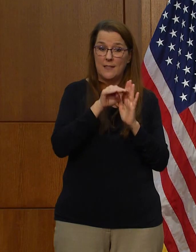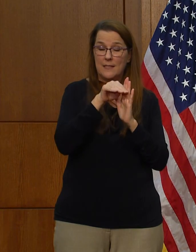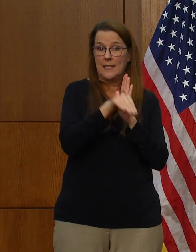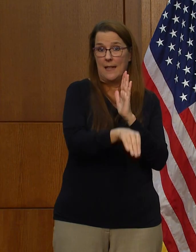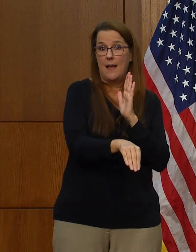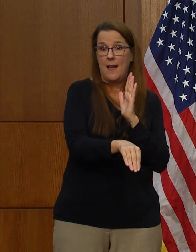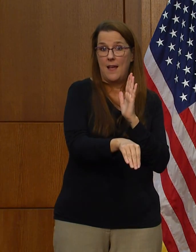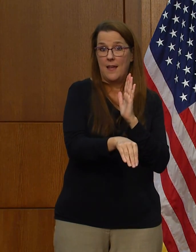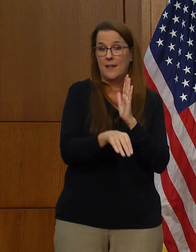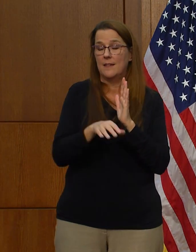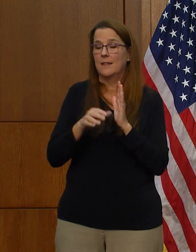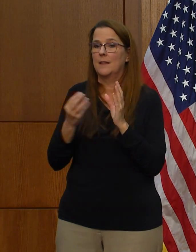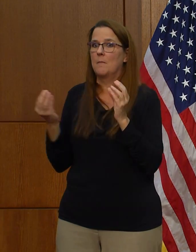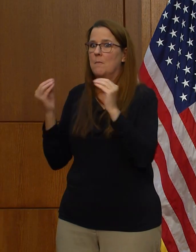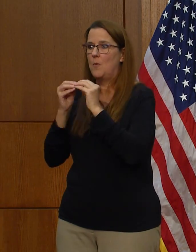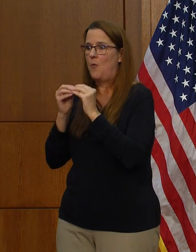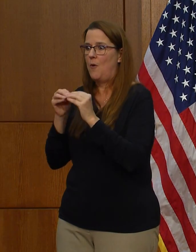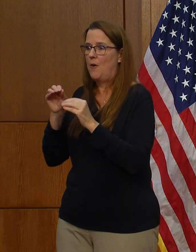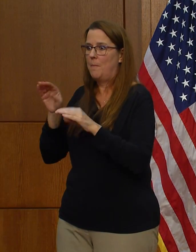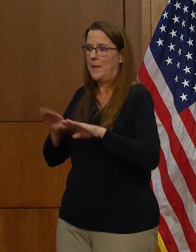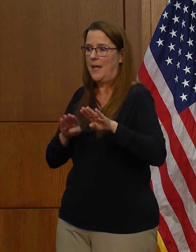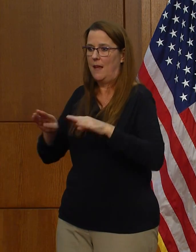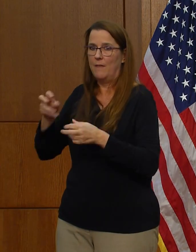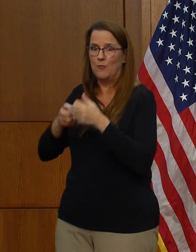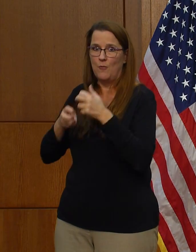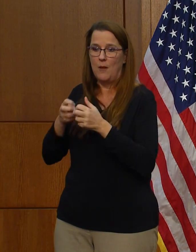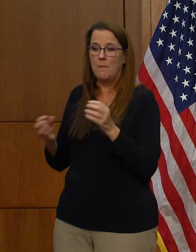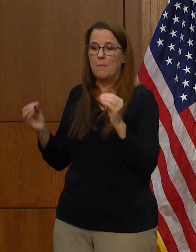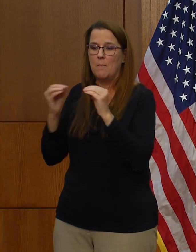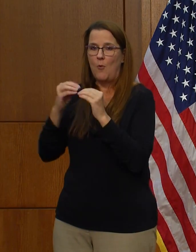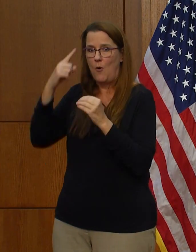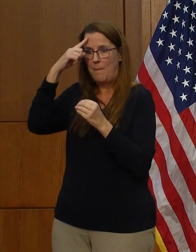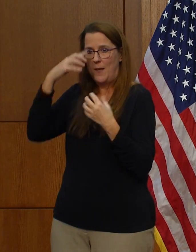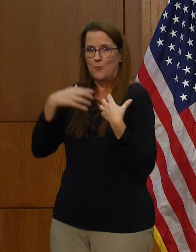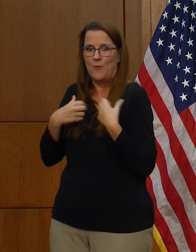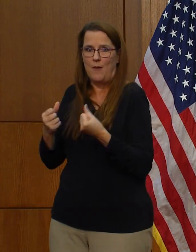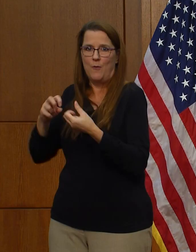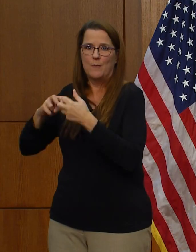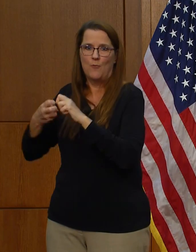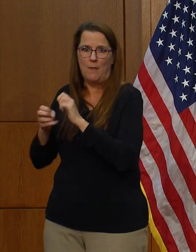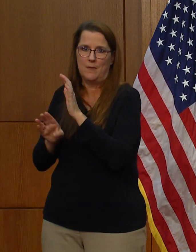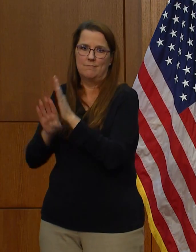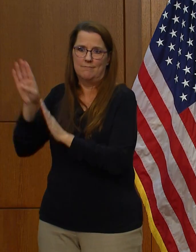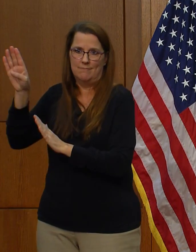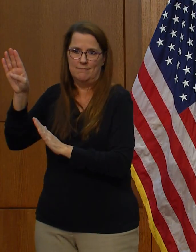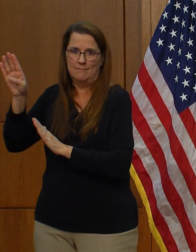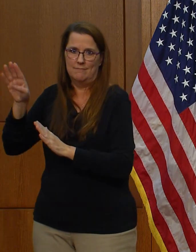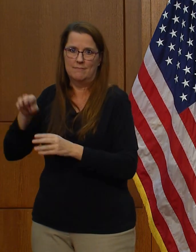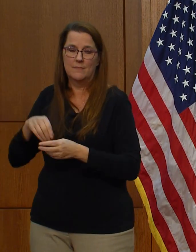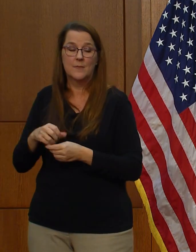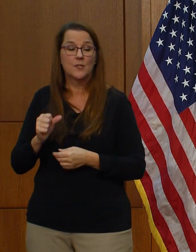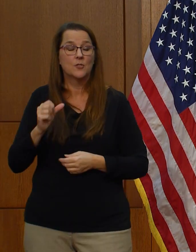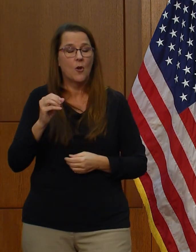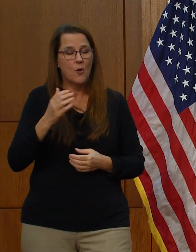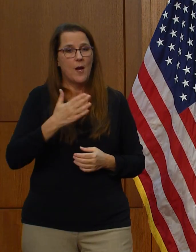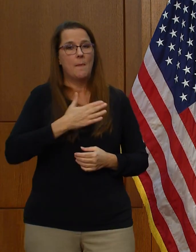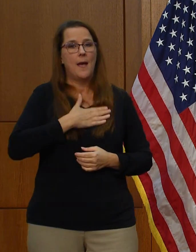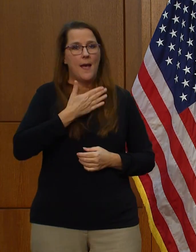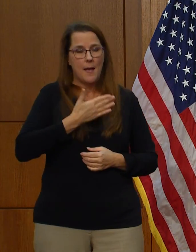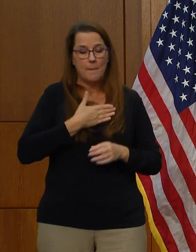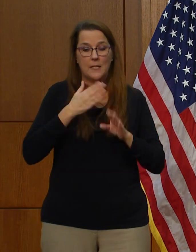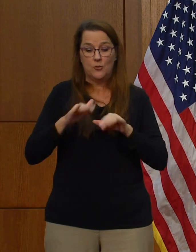increased behavioral problems and mental health issues. So I'm glad that our children are getting back into the classroom because